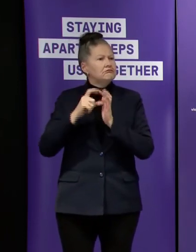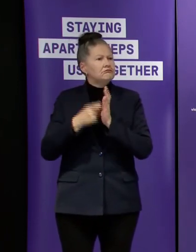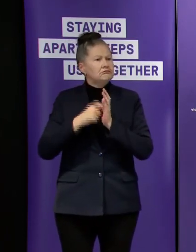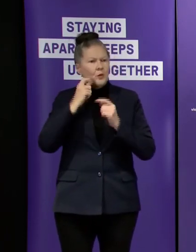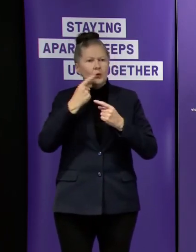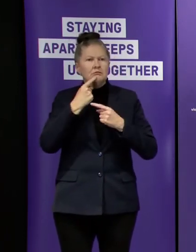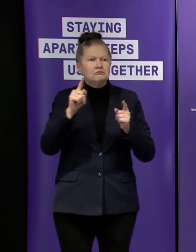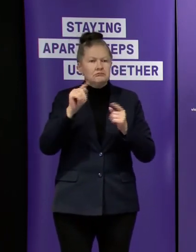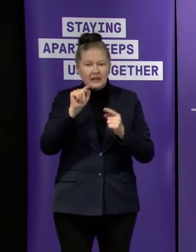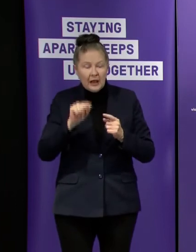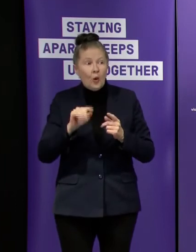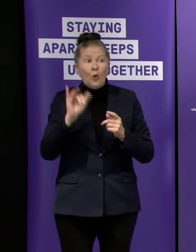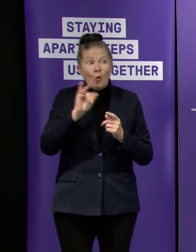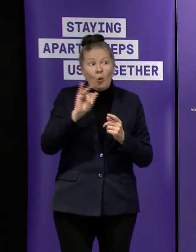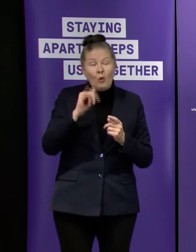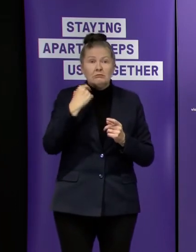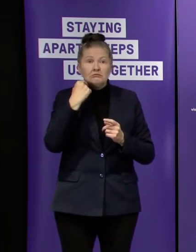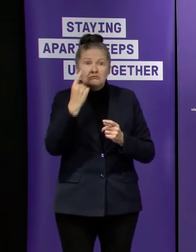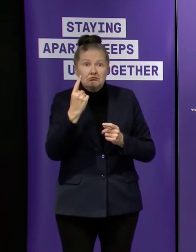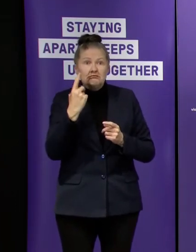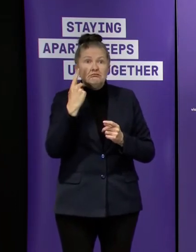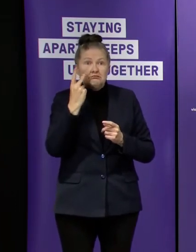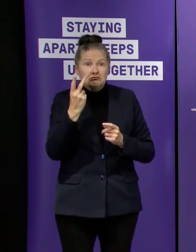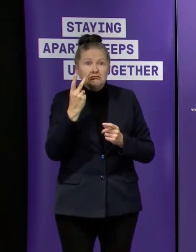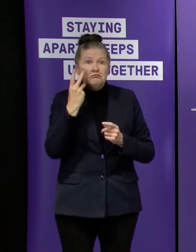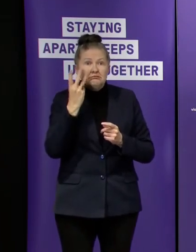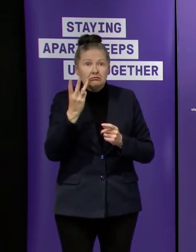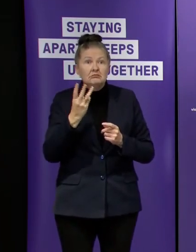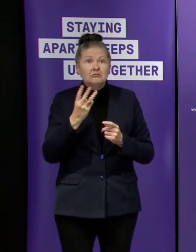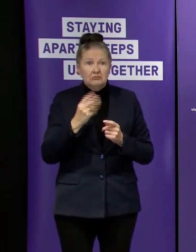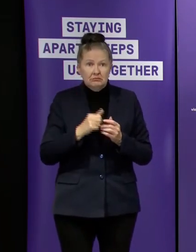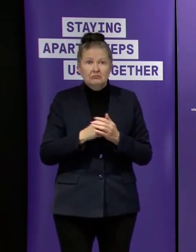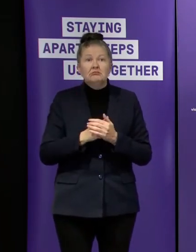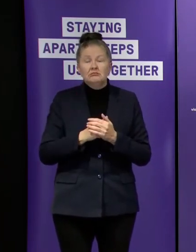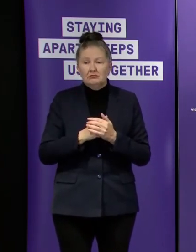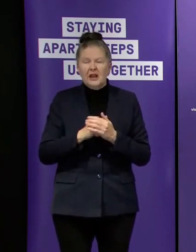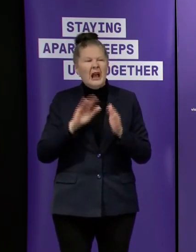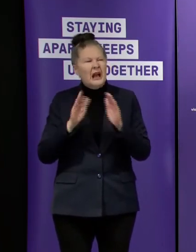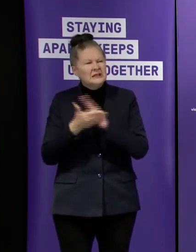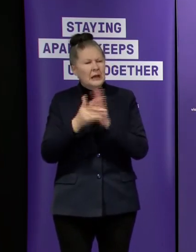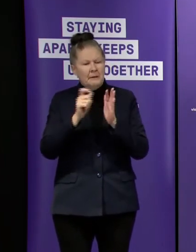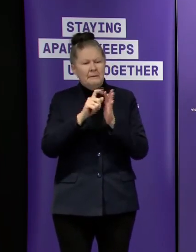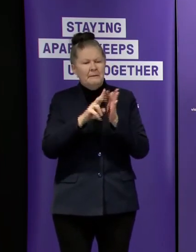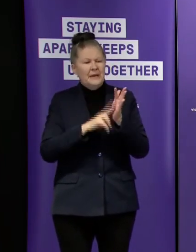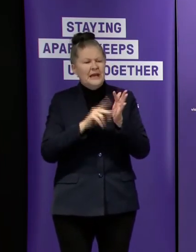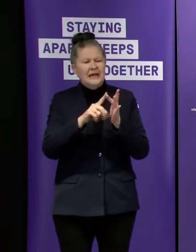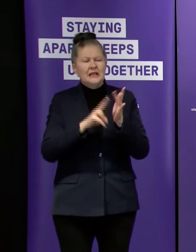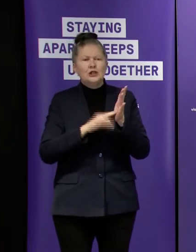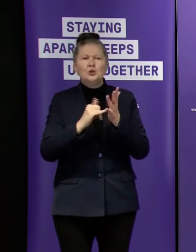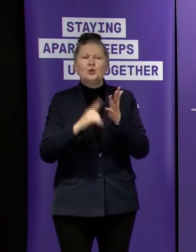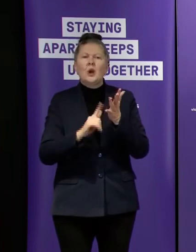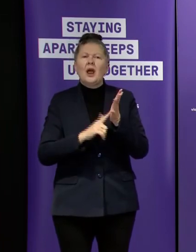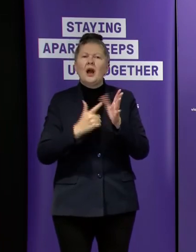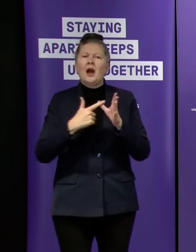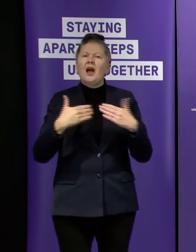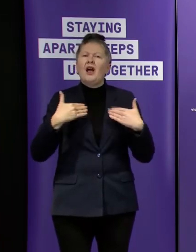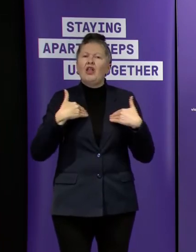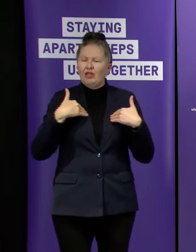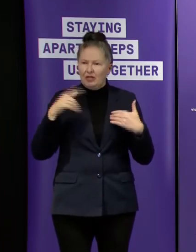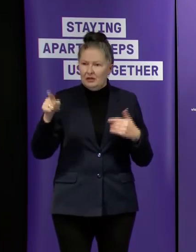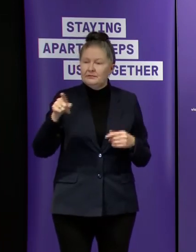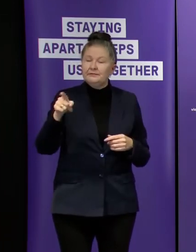tomorrow or later then of course we will as by same as rich is there any more help on the way for sole traders